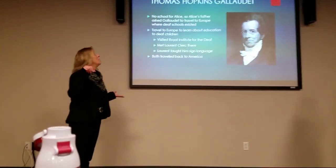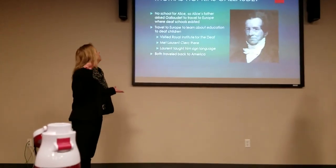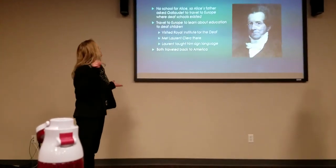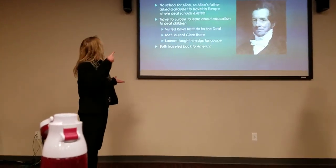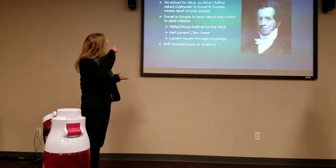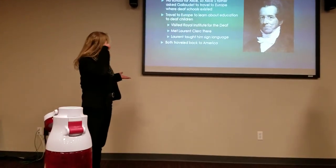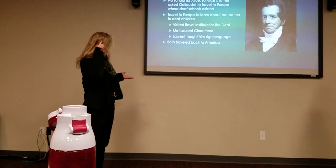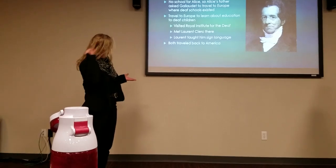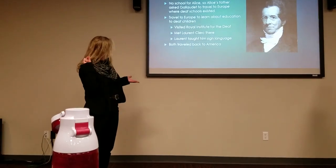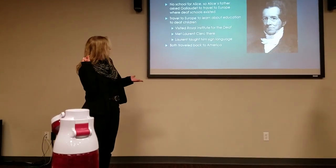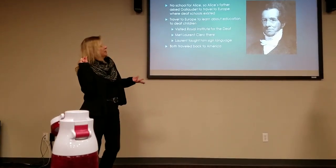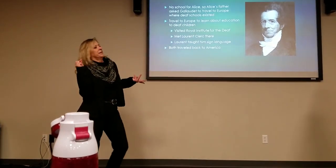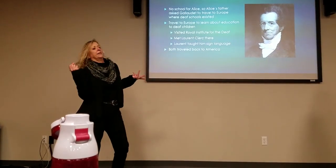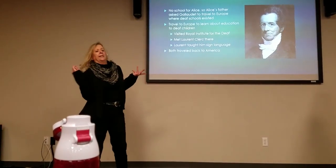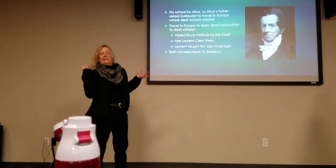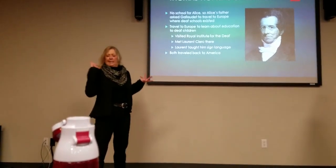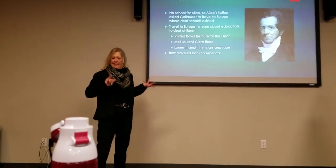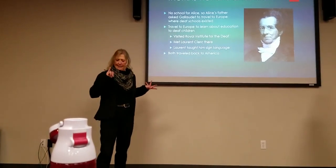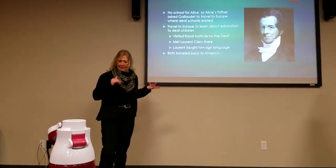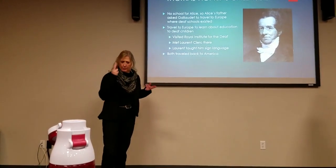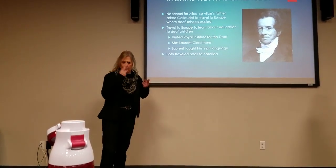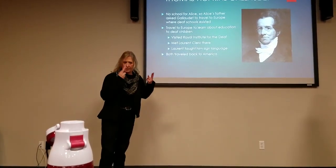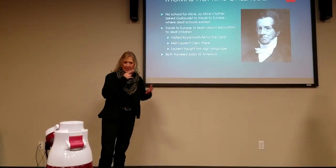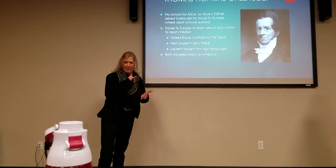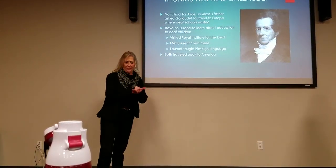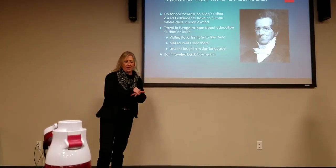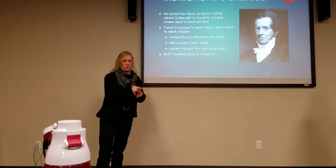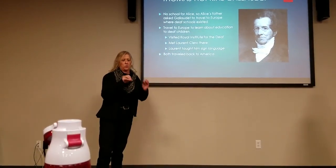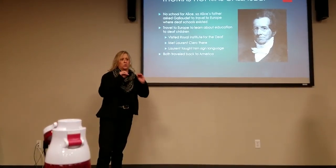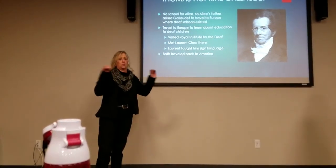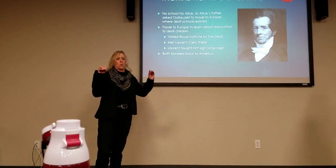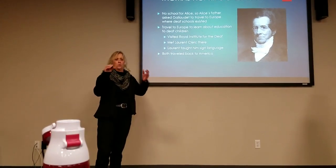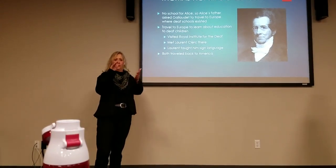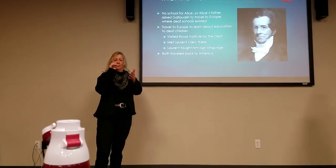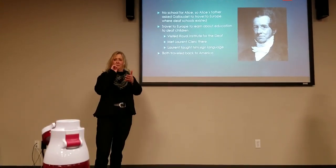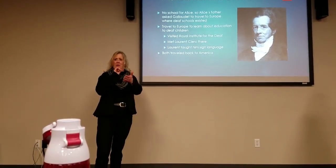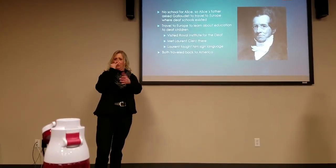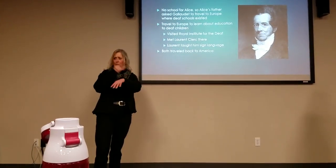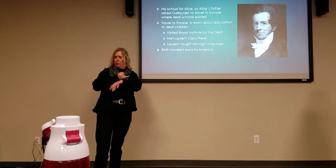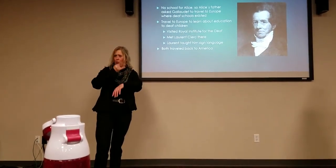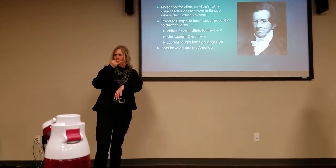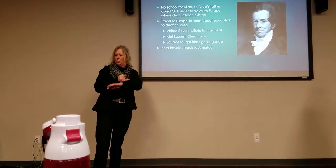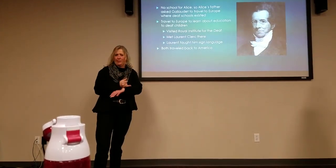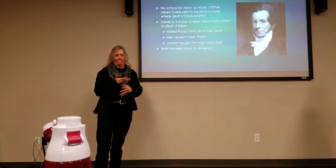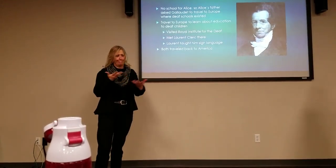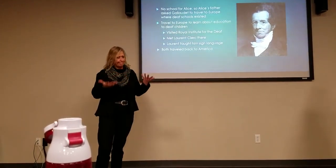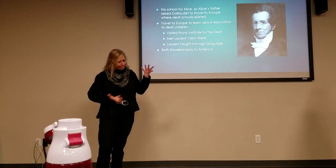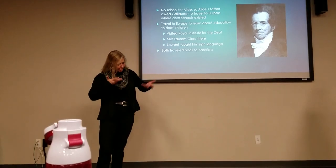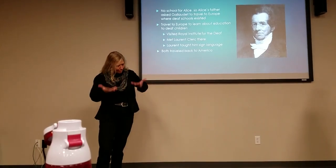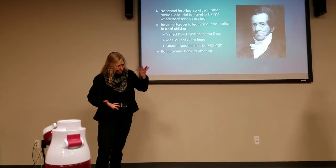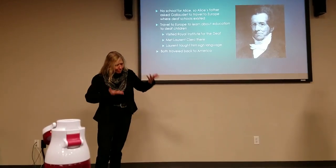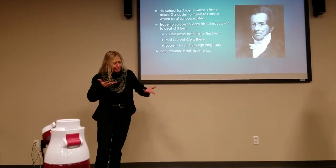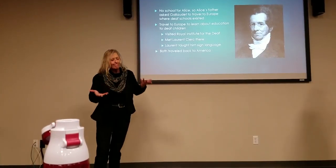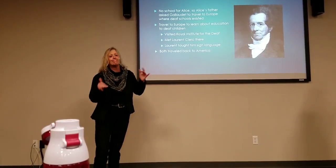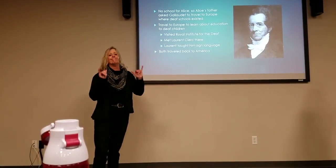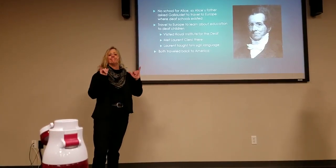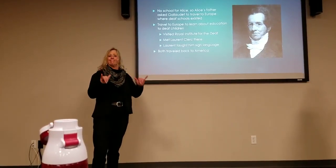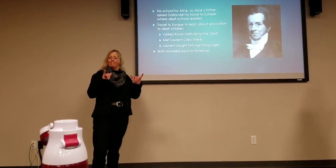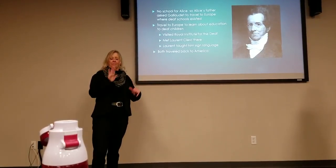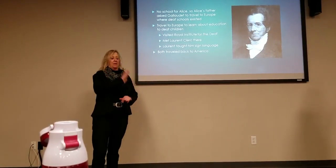Thomas Hopkins Gallaudet. He realized there was no education, no schools for Deaf